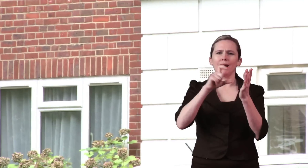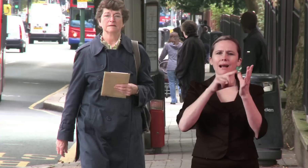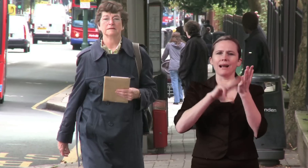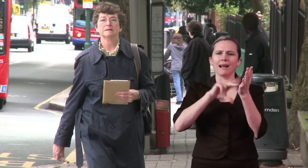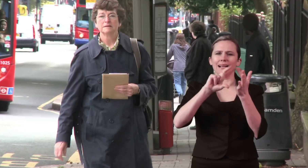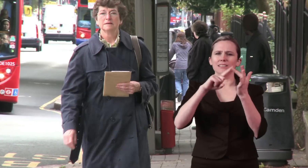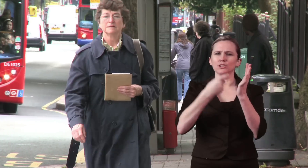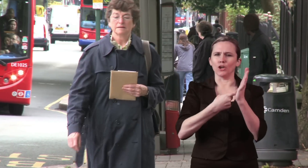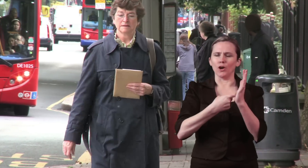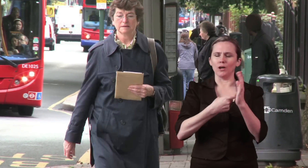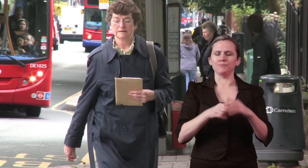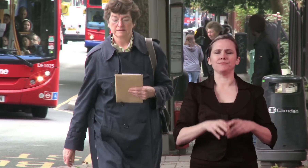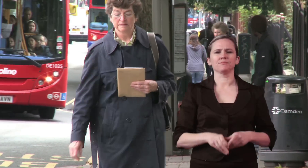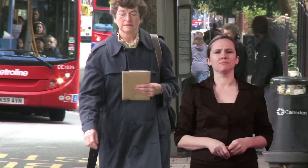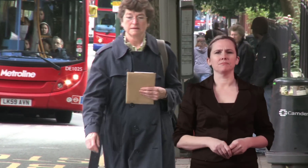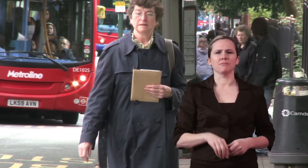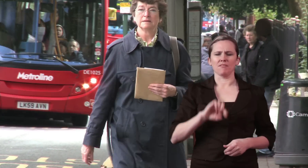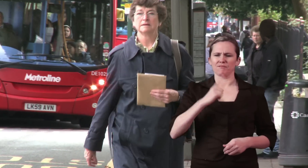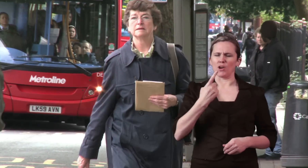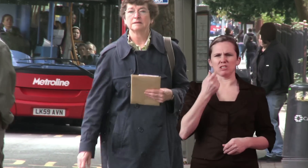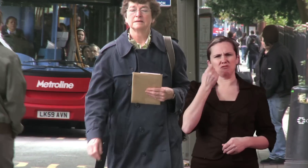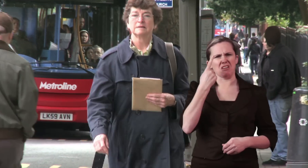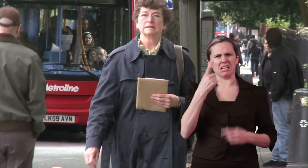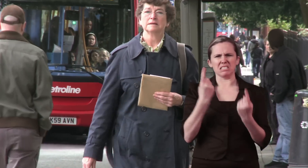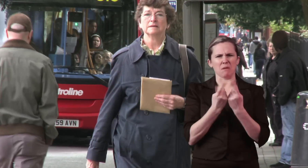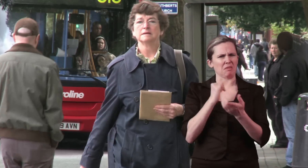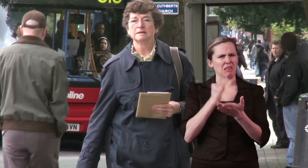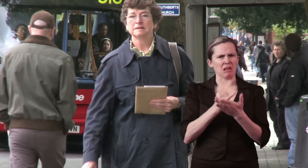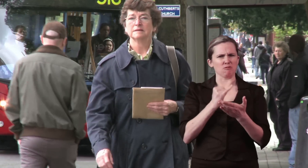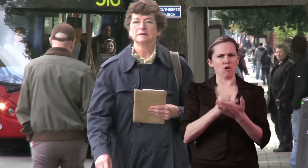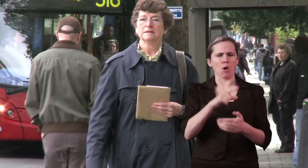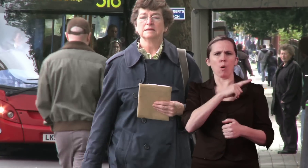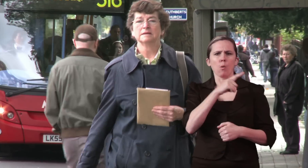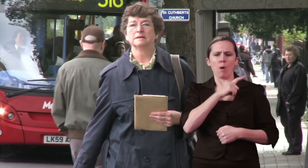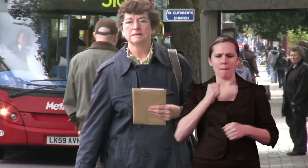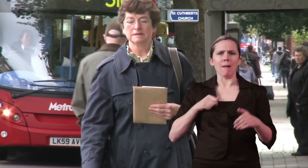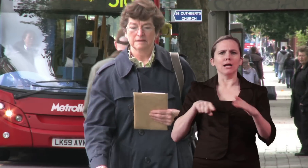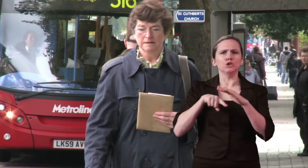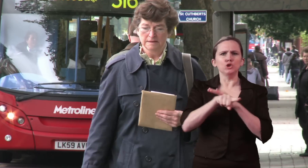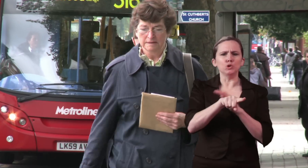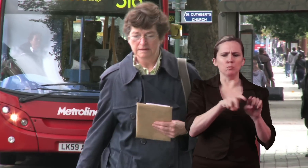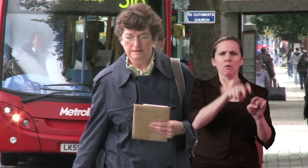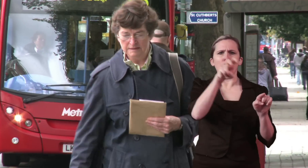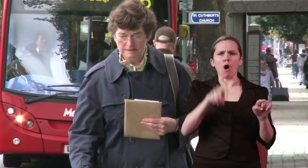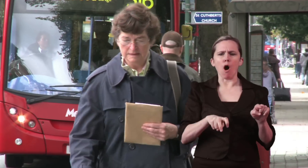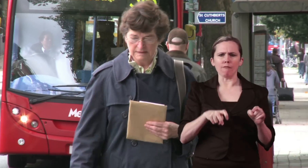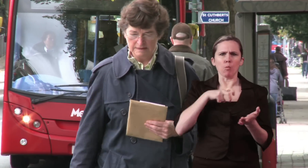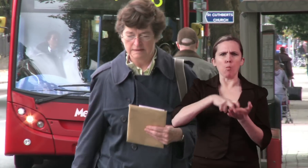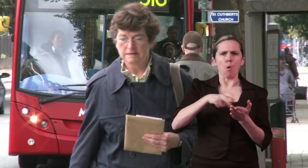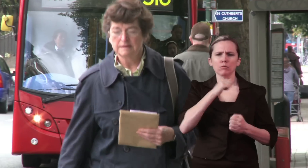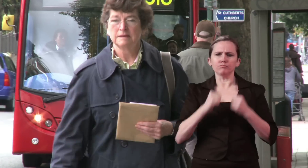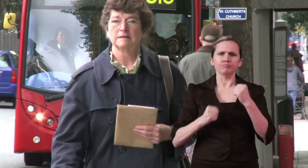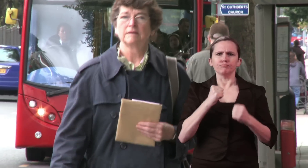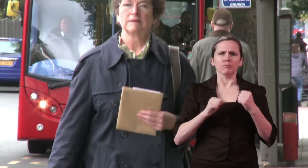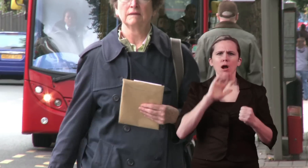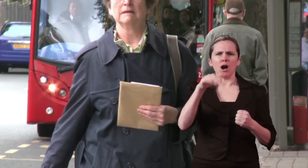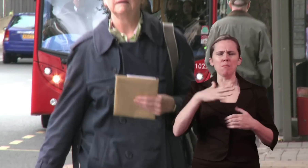first noticed that there was something a bit odd because I was getting breathless just walking up the hill from the tube station to home